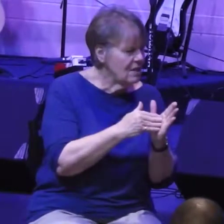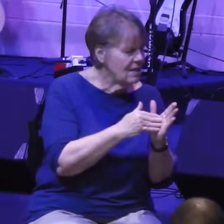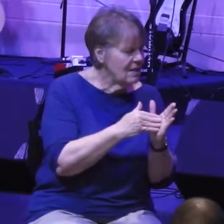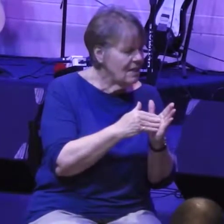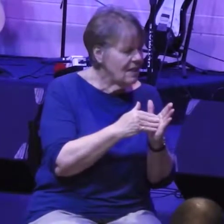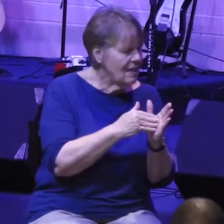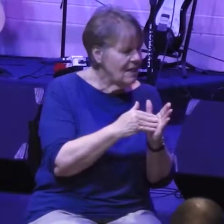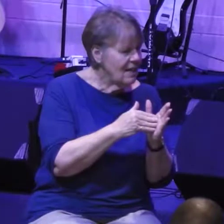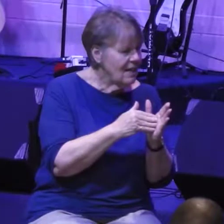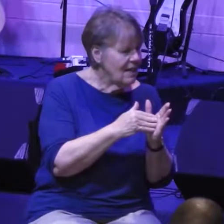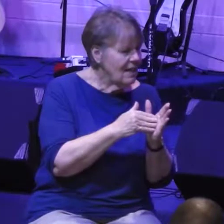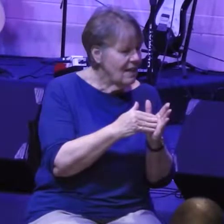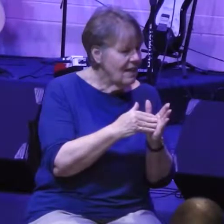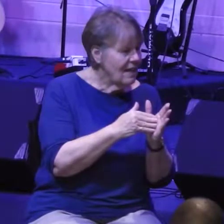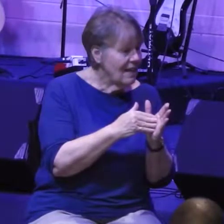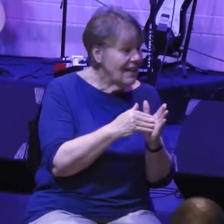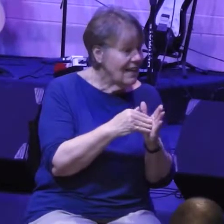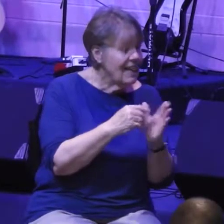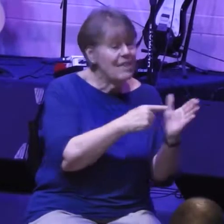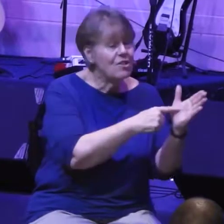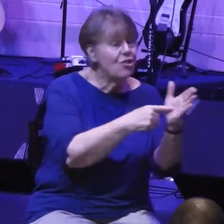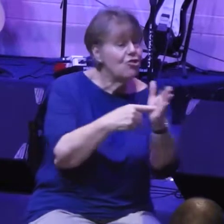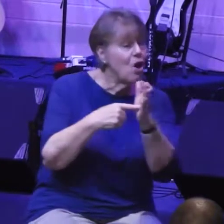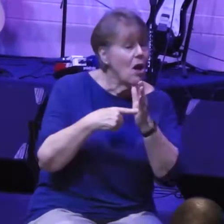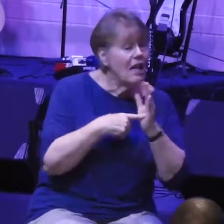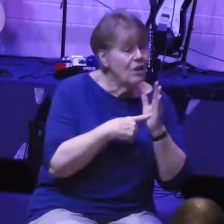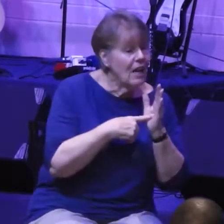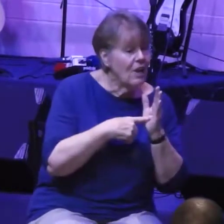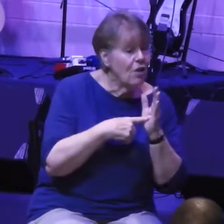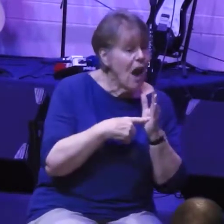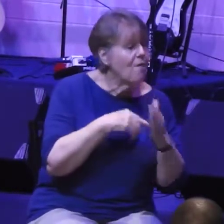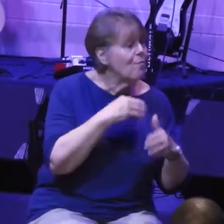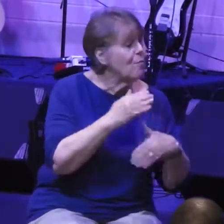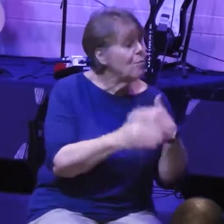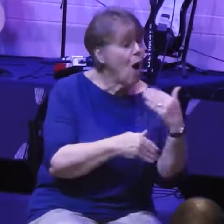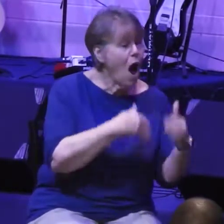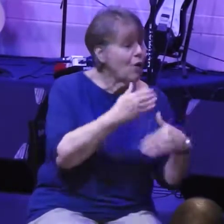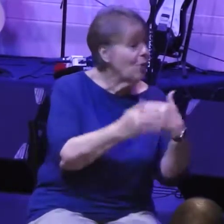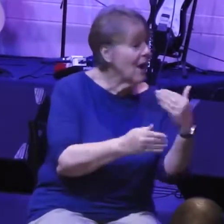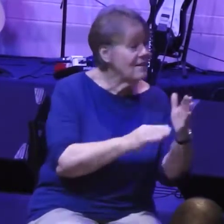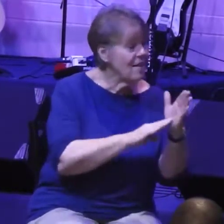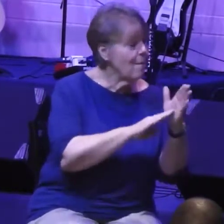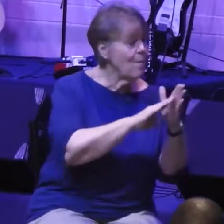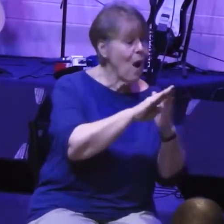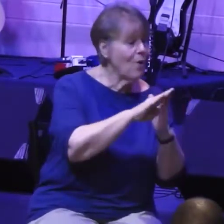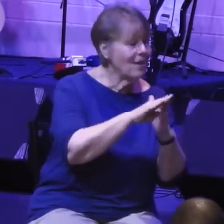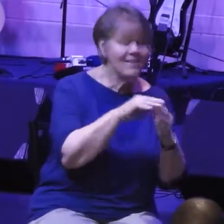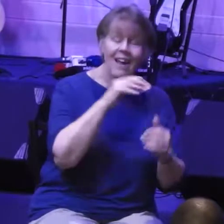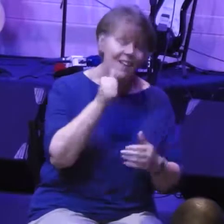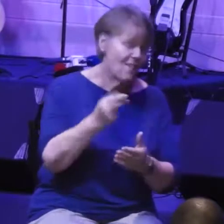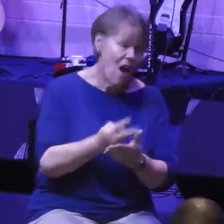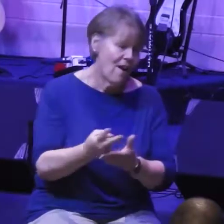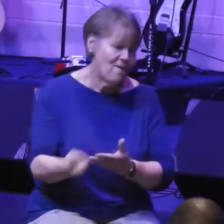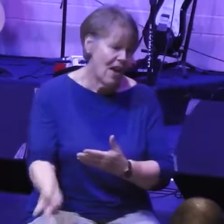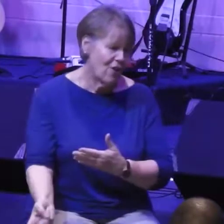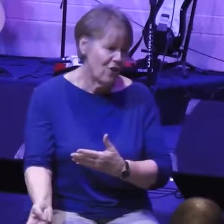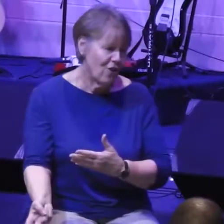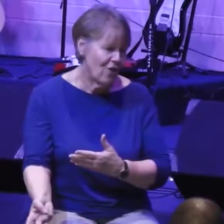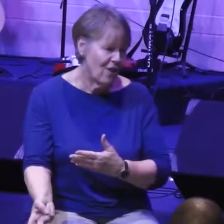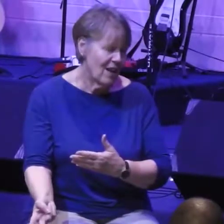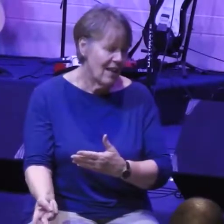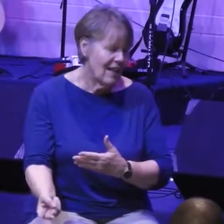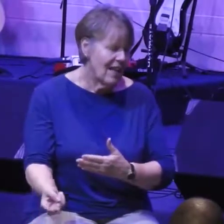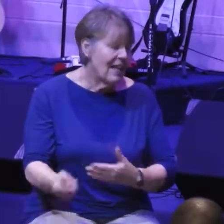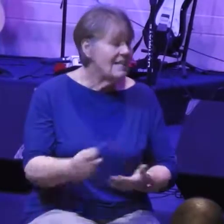is an indicator of progress, not failure, right? We're sometimes